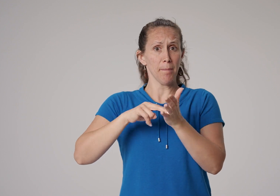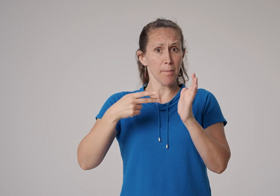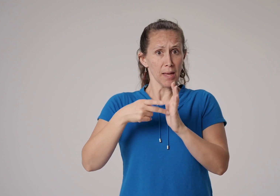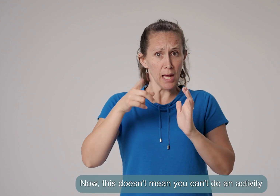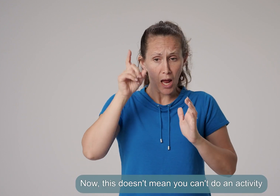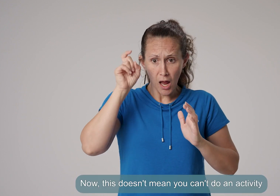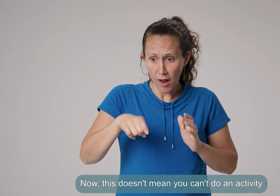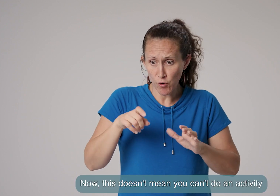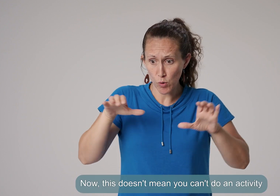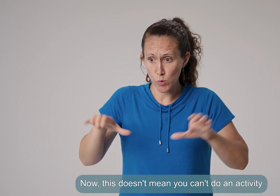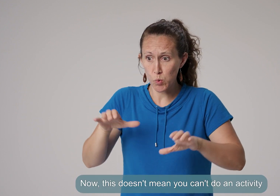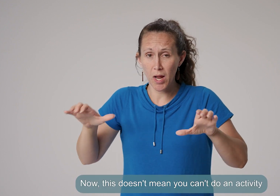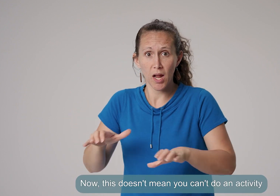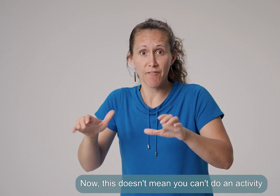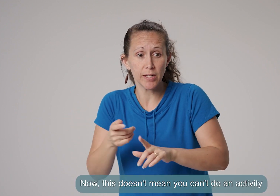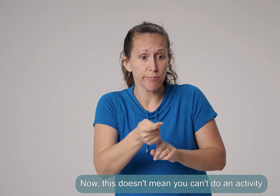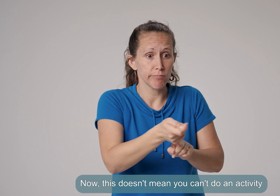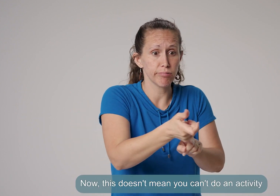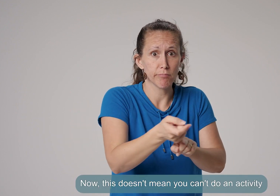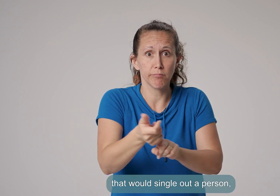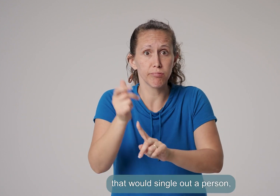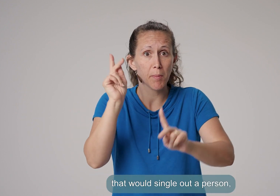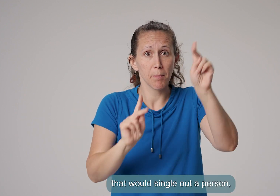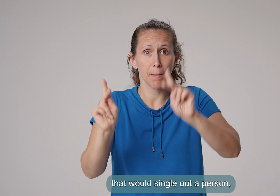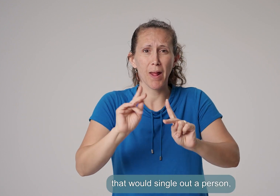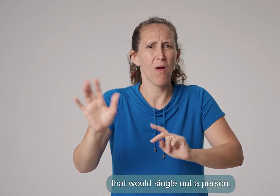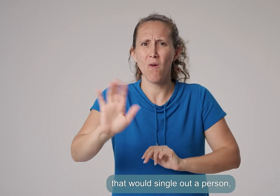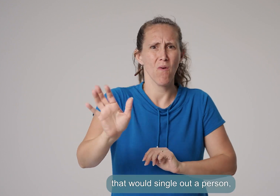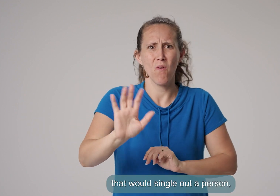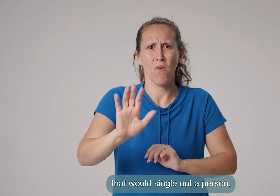Now, this doesn't mean you can't do an activity that would single out a person,